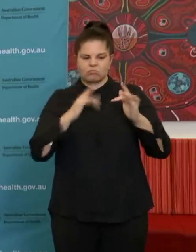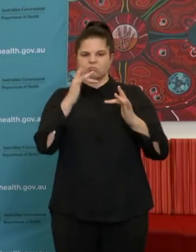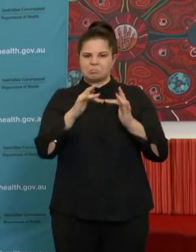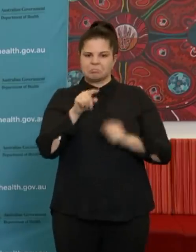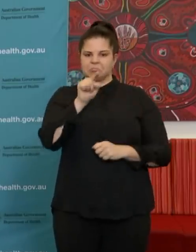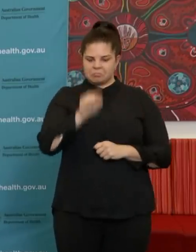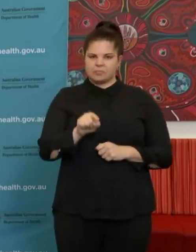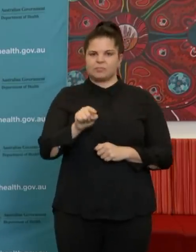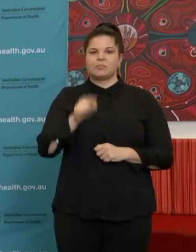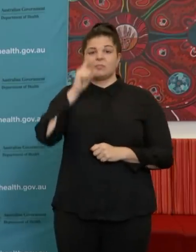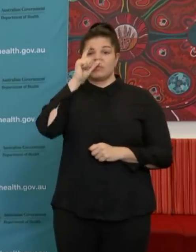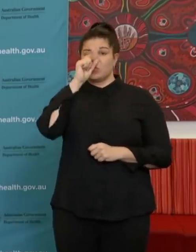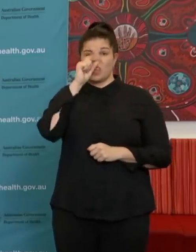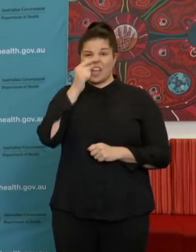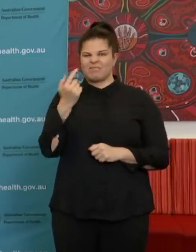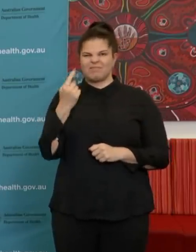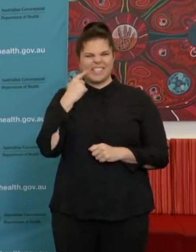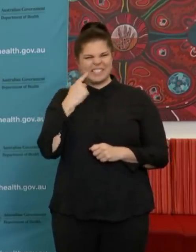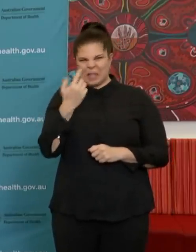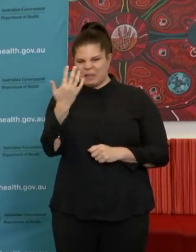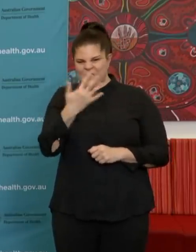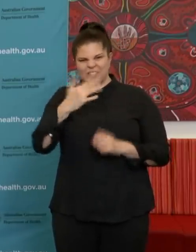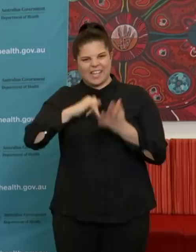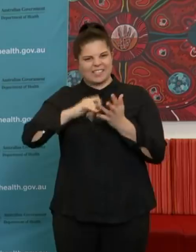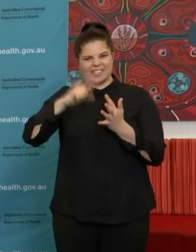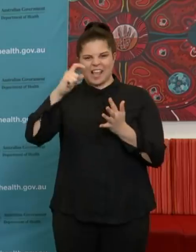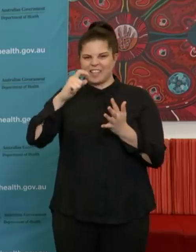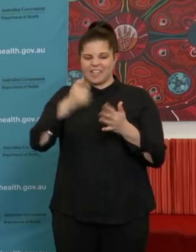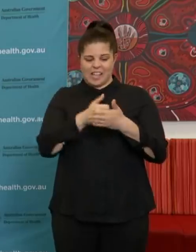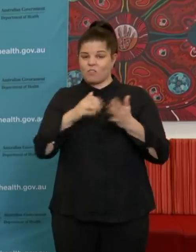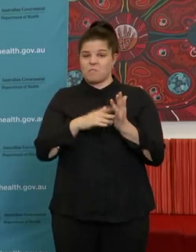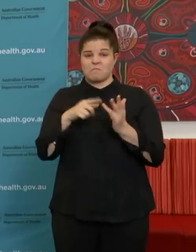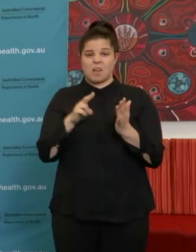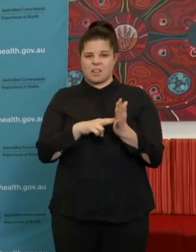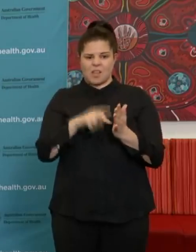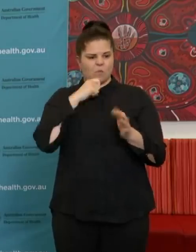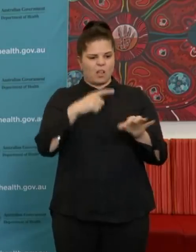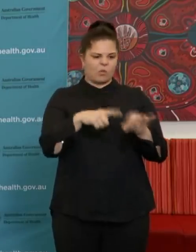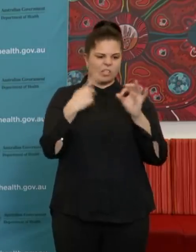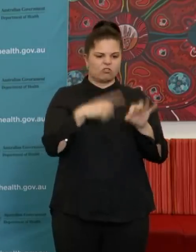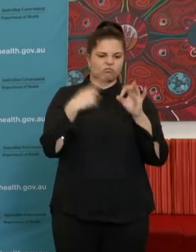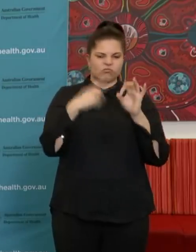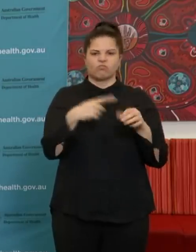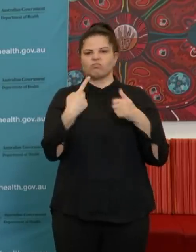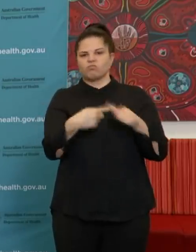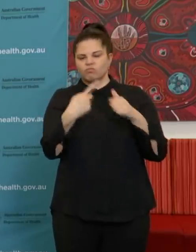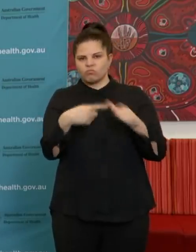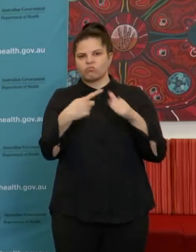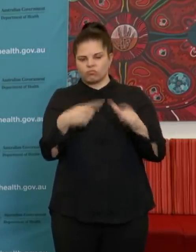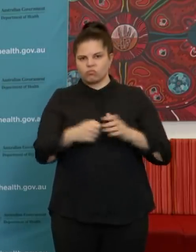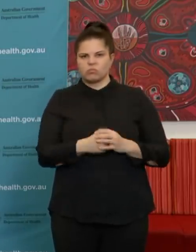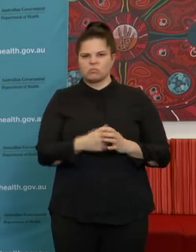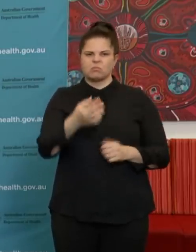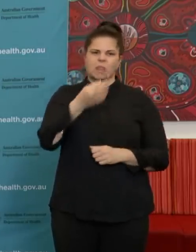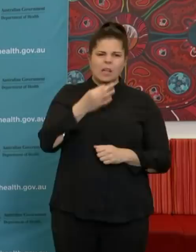for a very quick 15-second survey every Monday asking you if you've been sick with flu